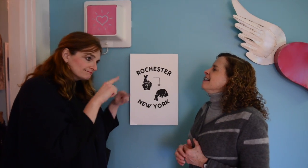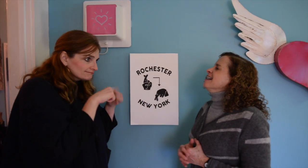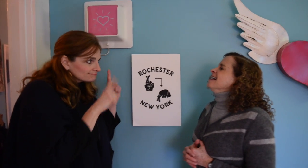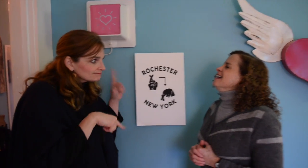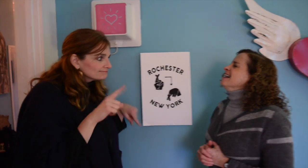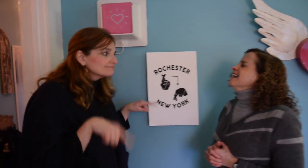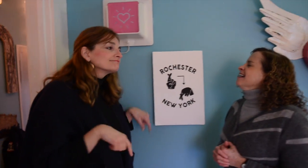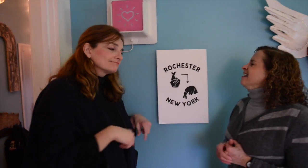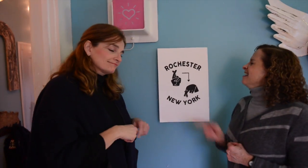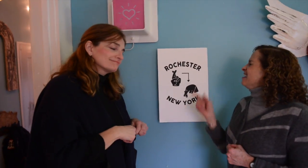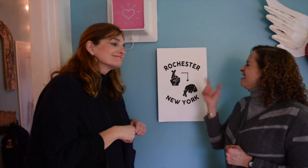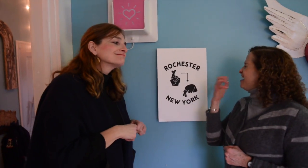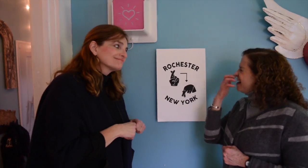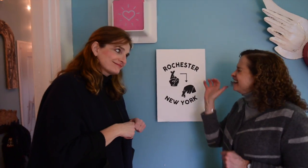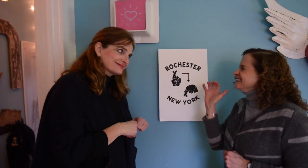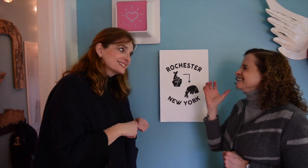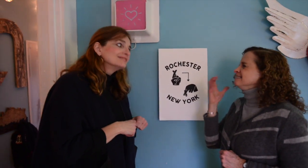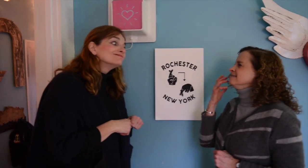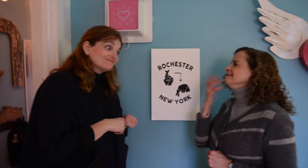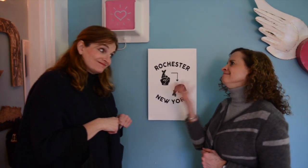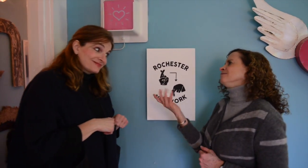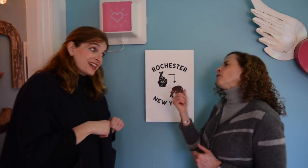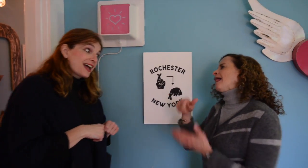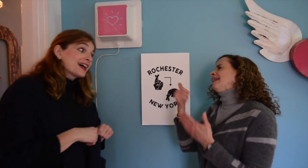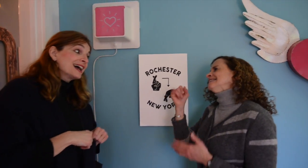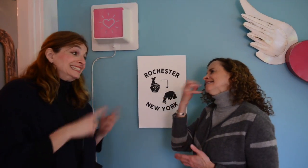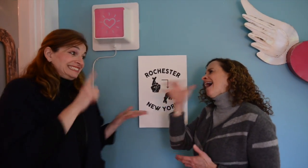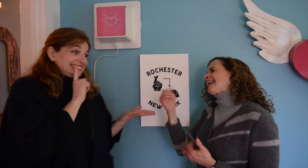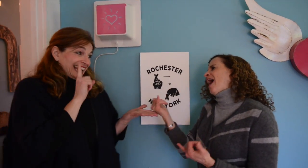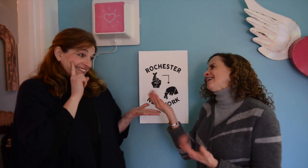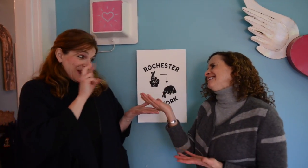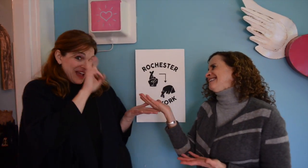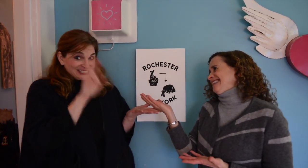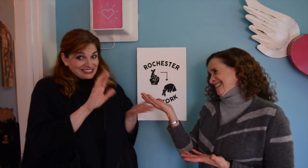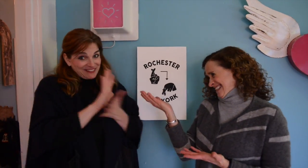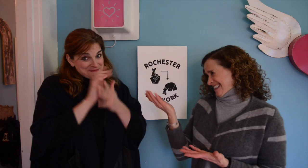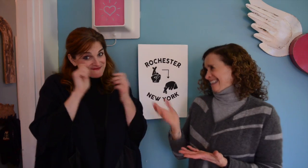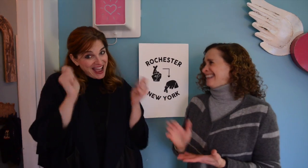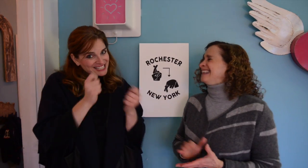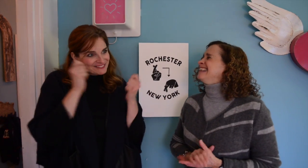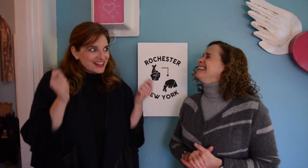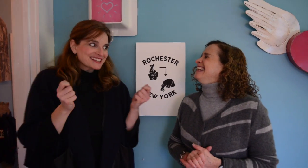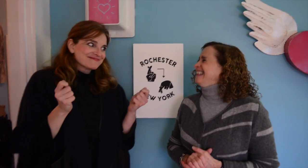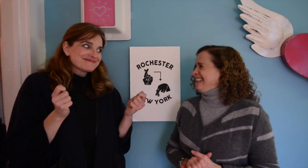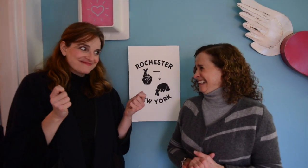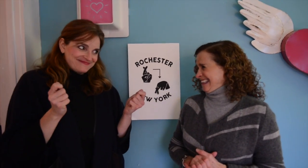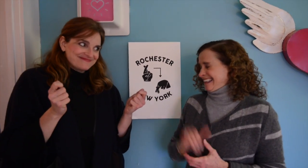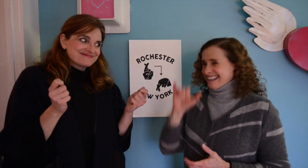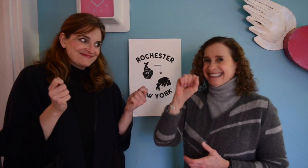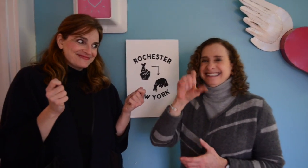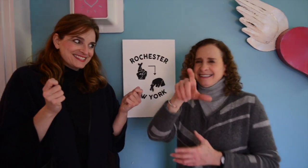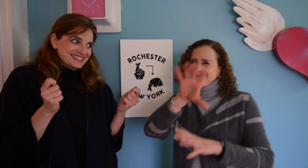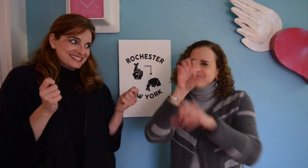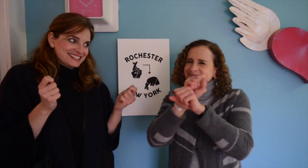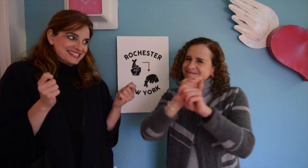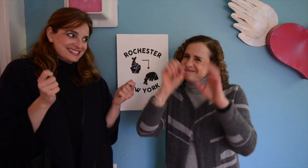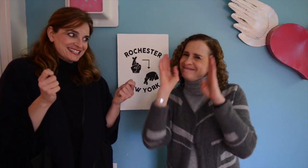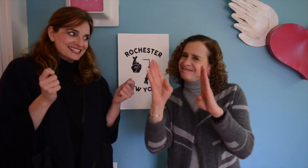Little puppy has lost her sheep and doesn't know where to find them. Leave them alone and